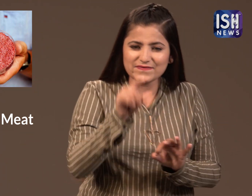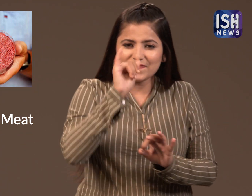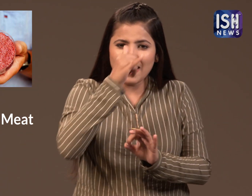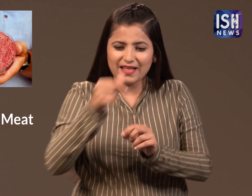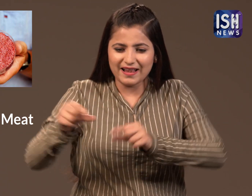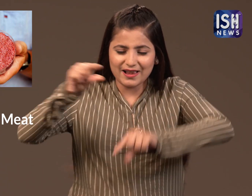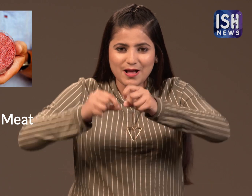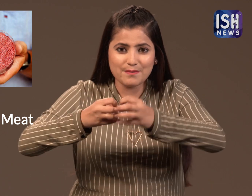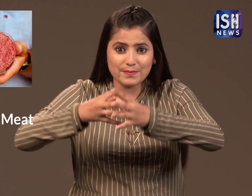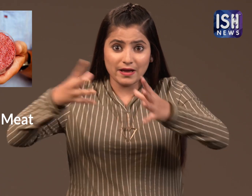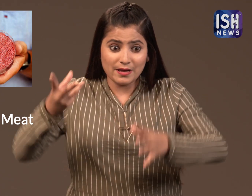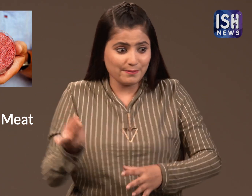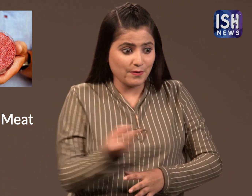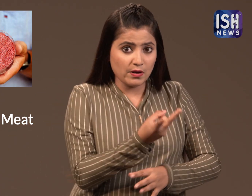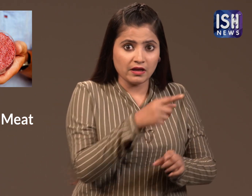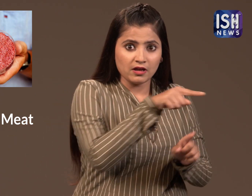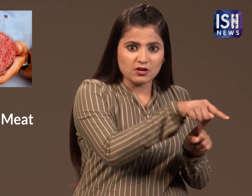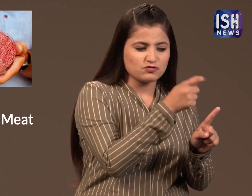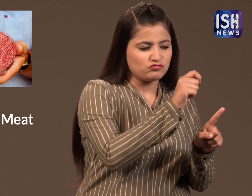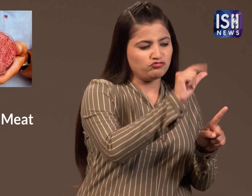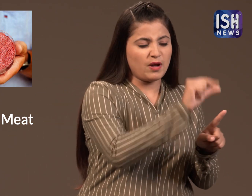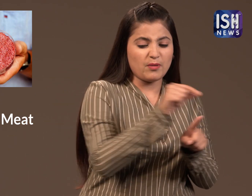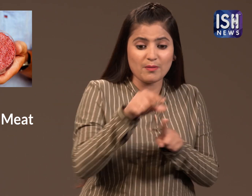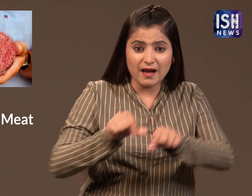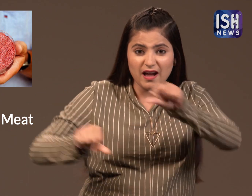Artificial meat is not more expensive than real meat.